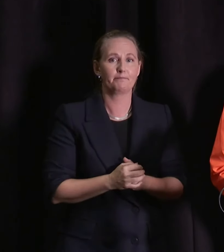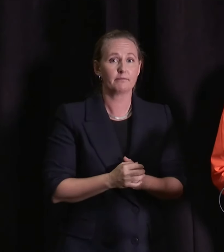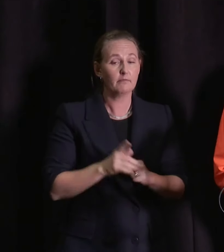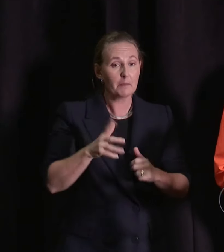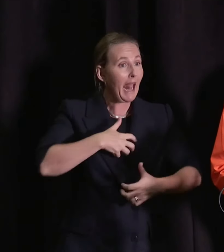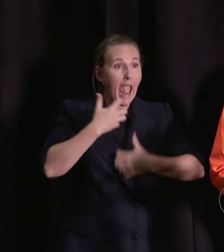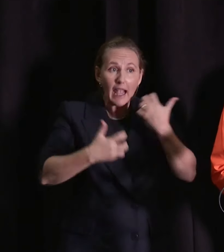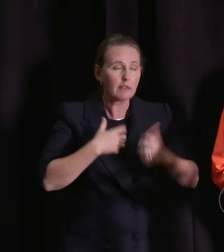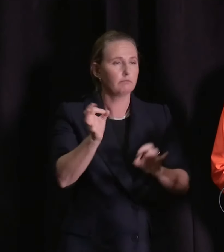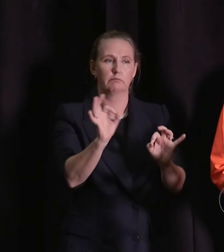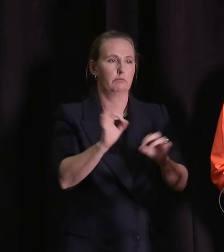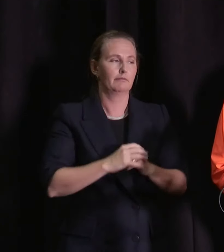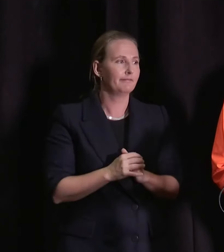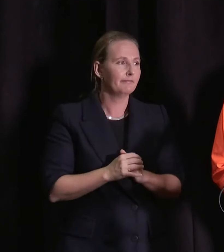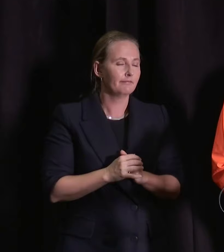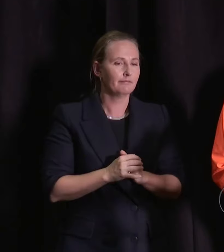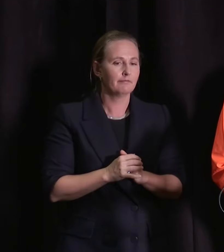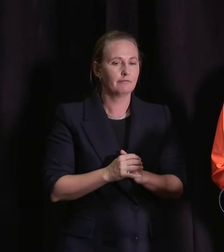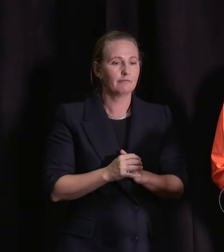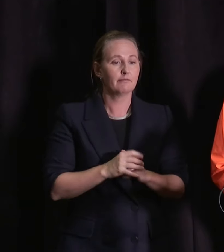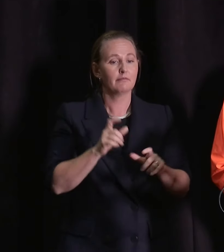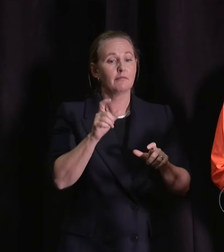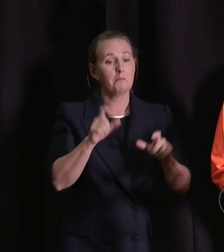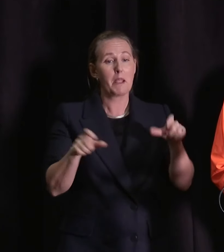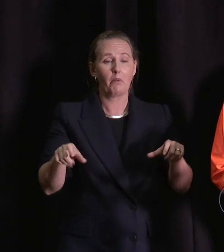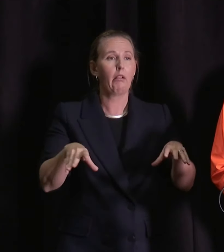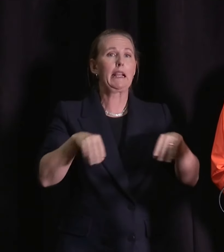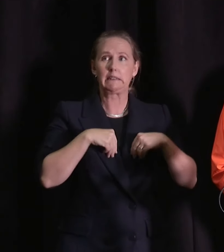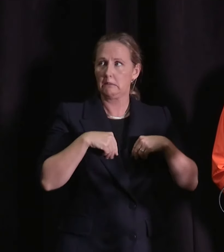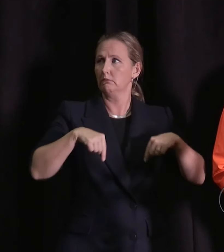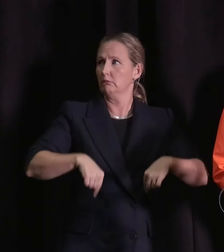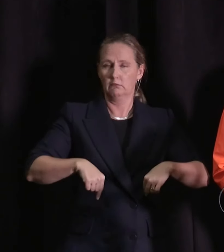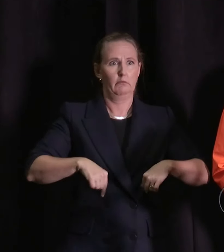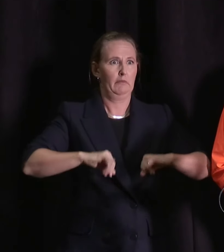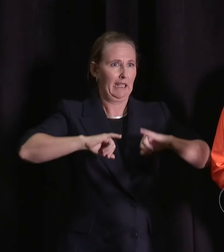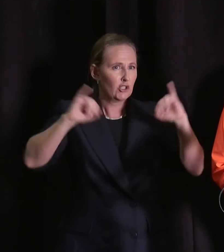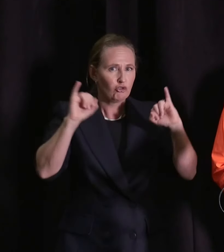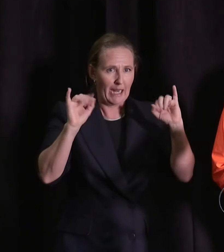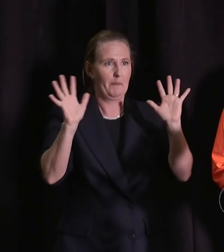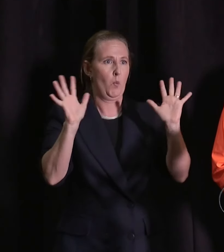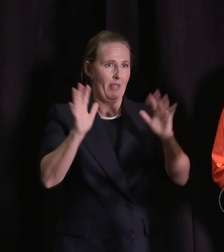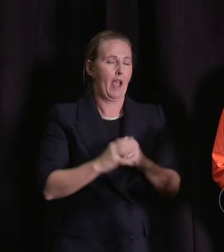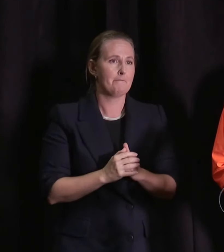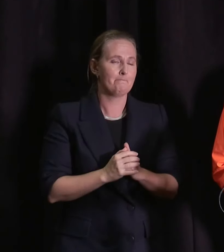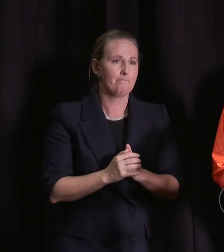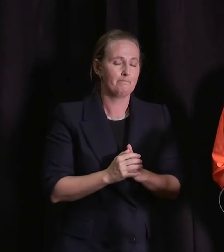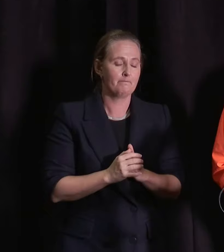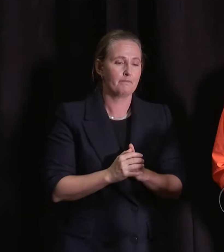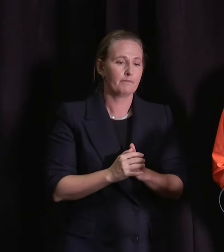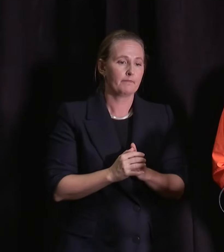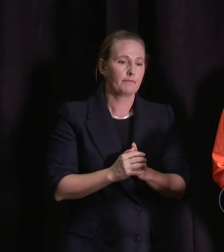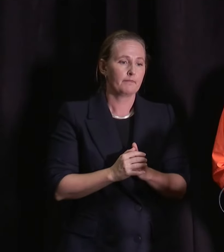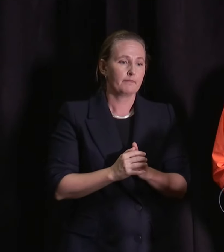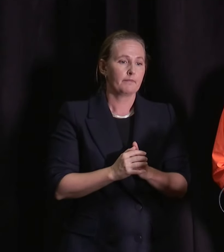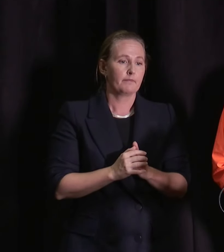anger or anything like that bubbling over. I think people generally accept that this is an extreme weather event. A lot of preparation has gone